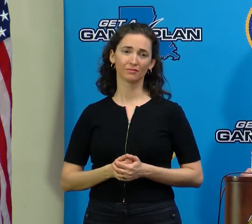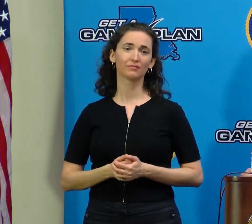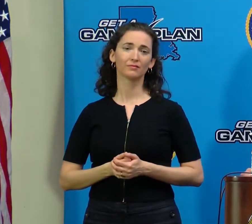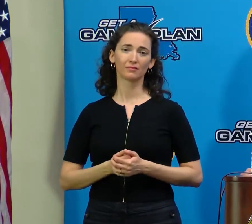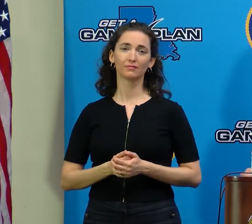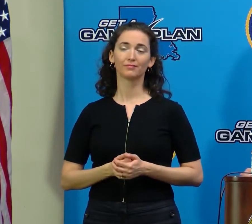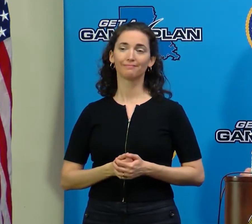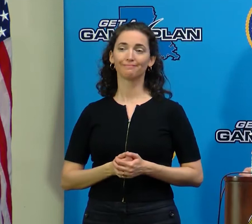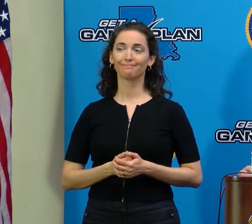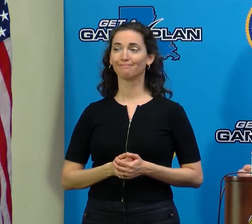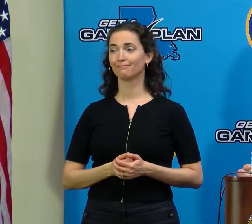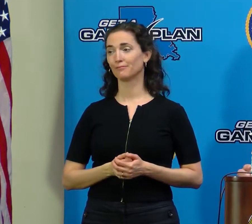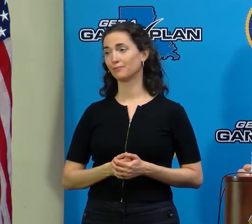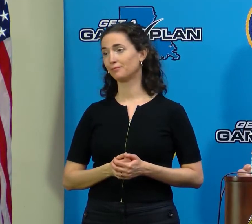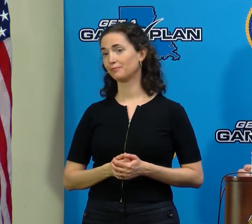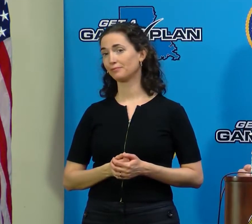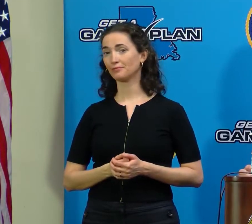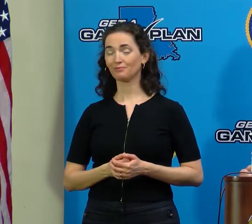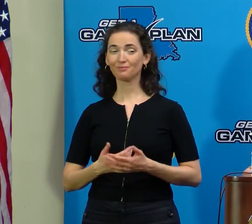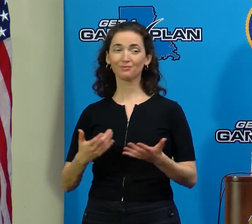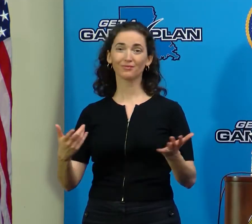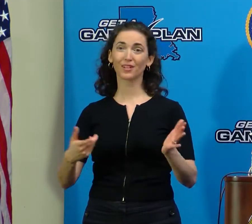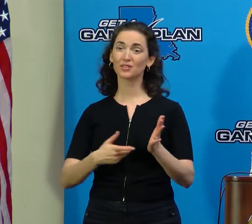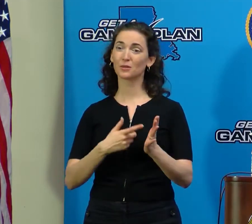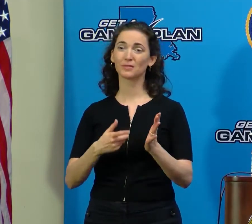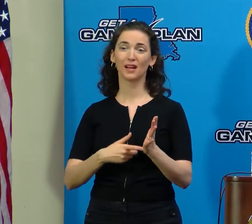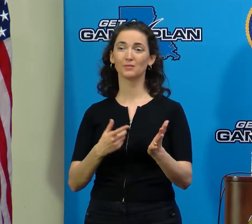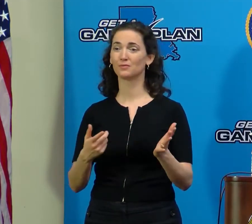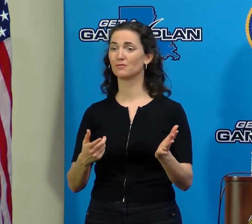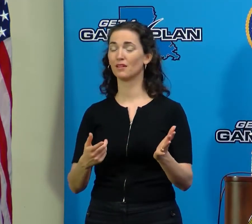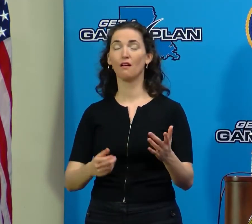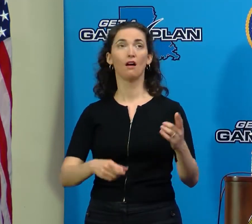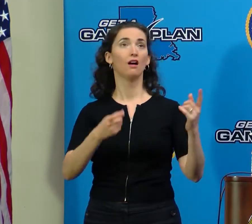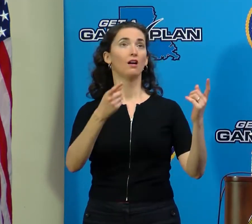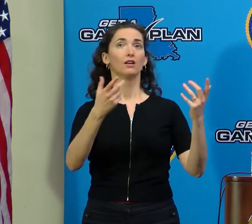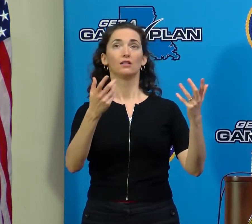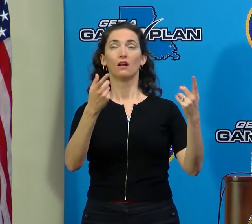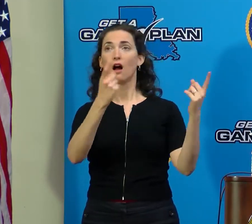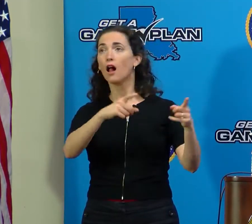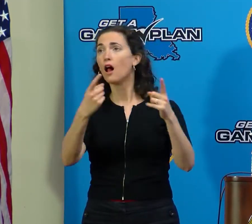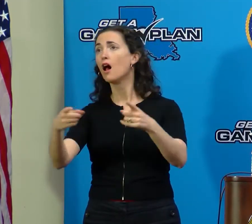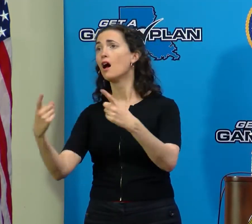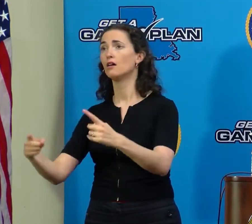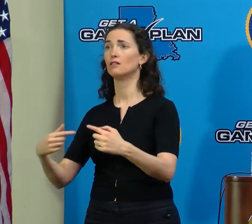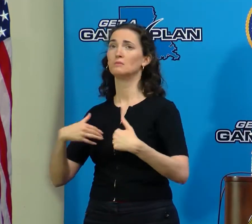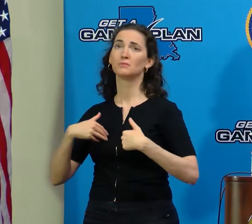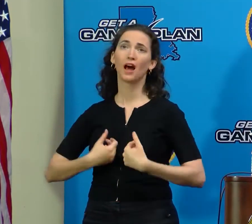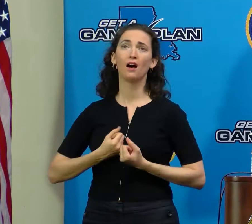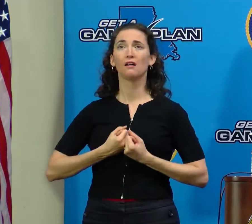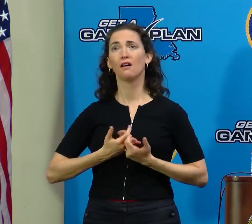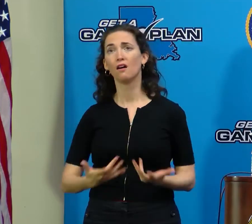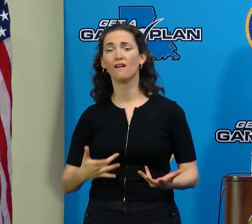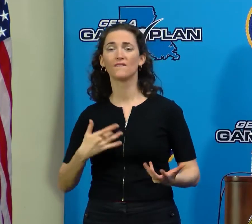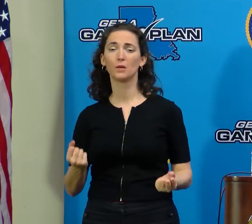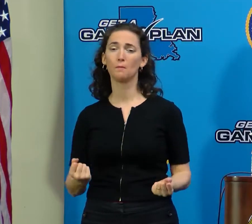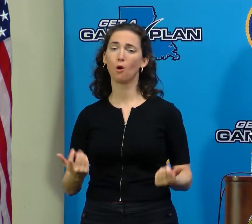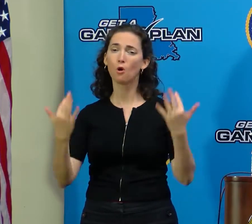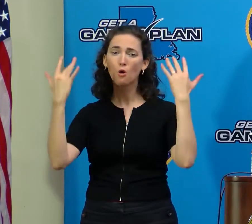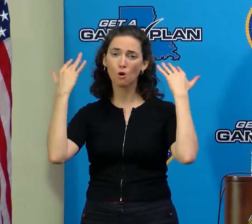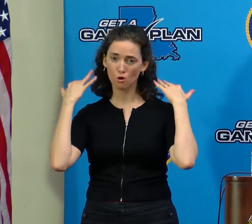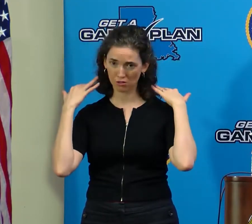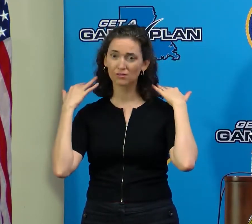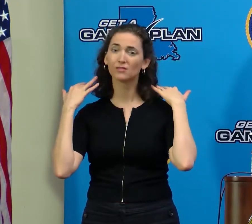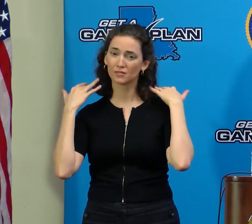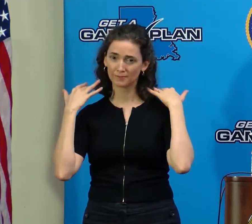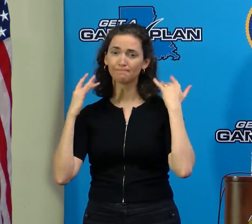you know, too much to bear. It's a lot to deal with, but